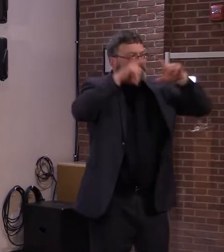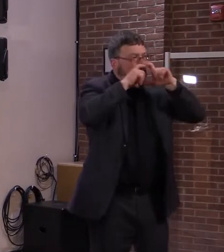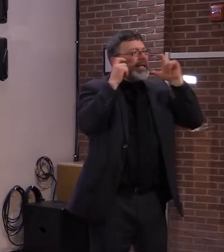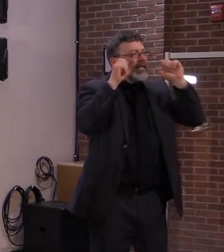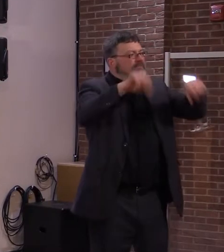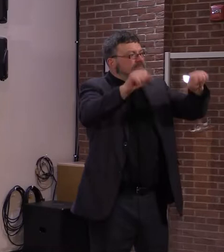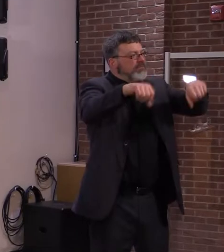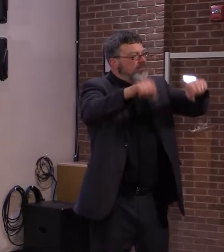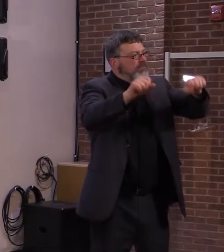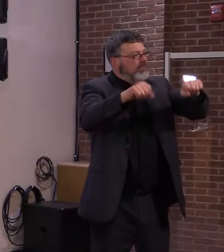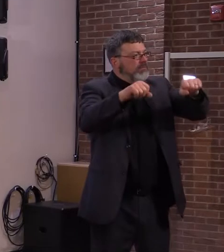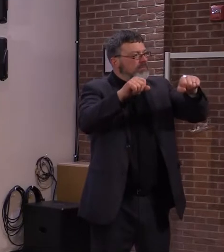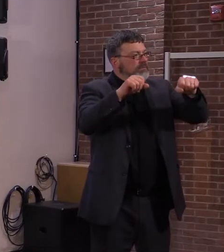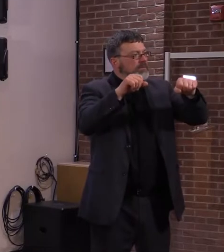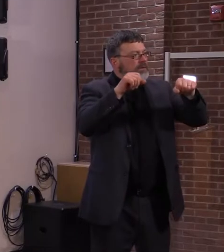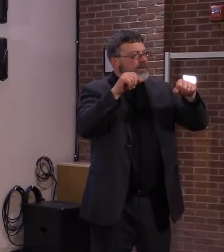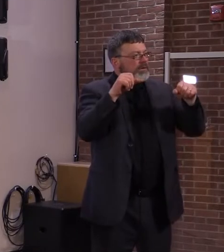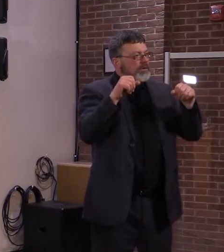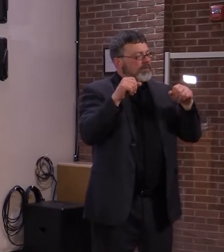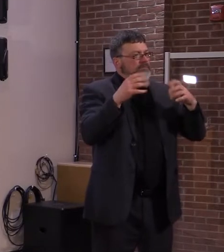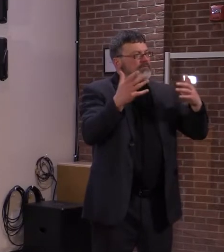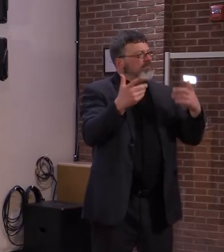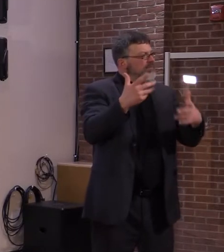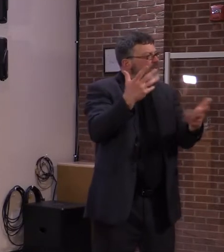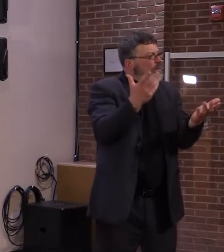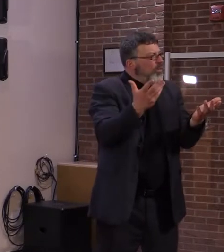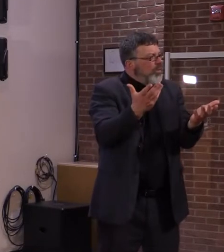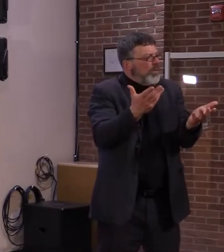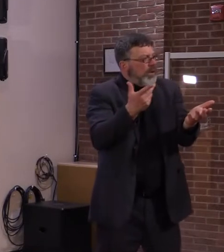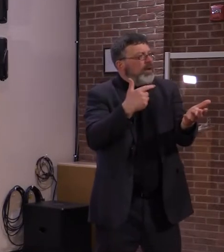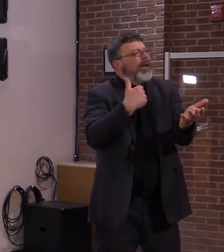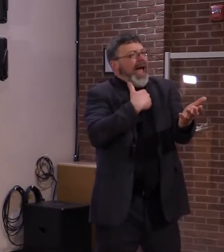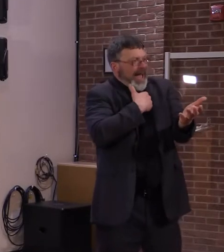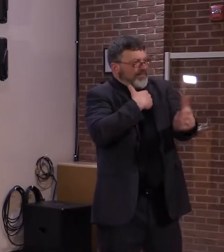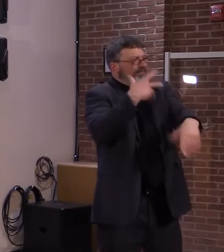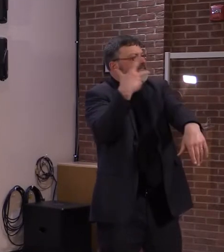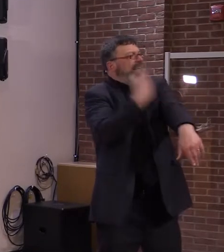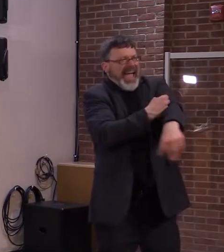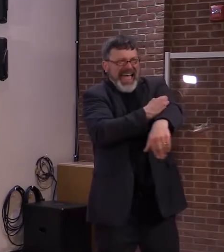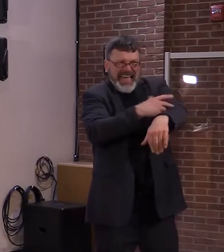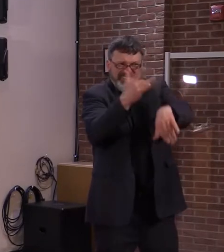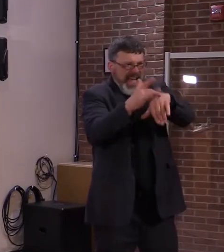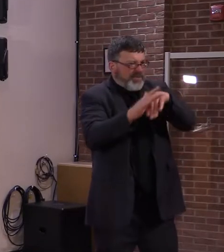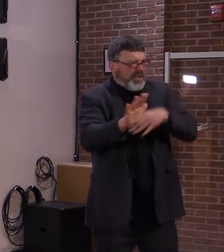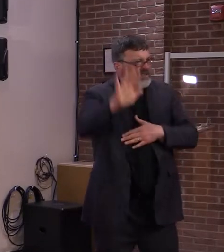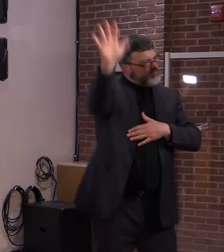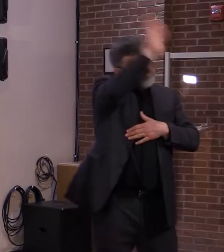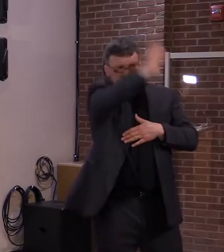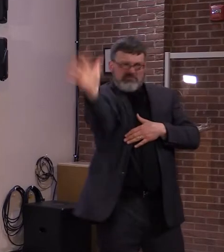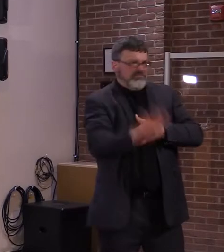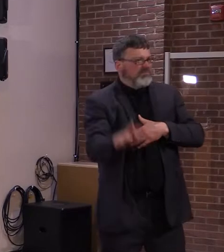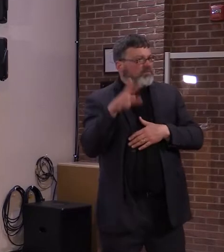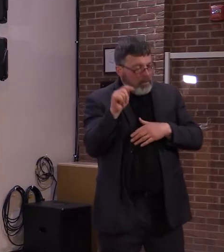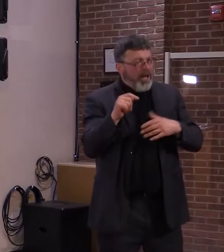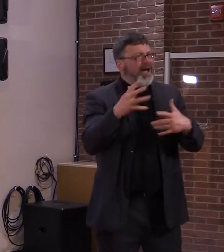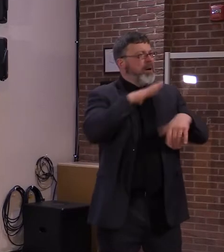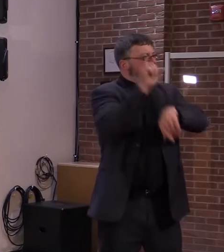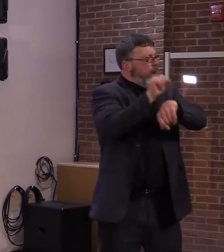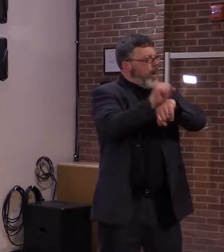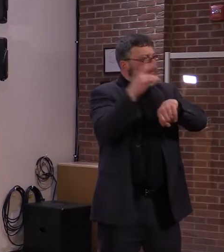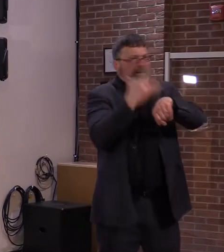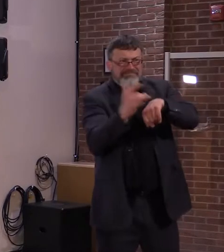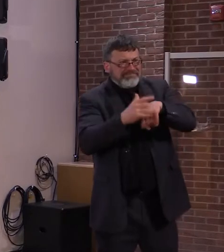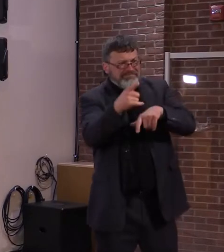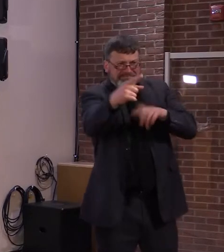so please, if you don't have one already, please sign up. Everyone has a role to play